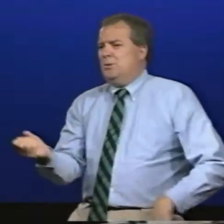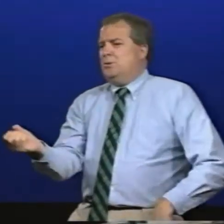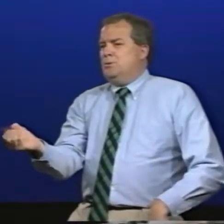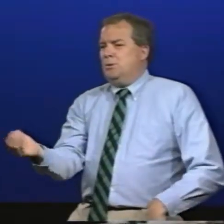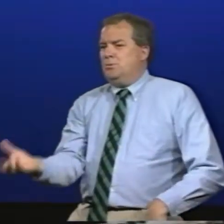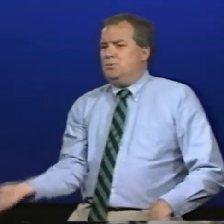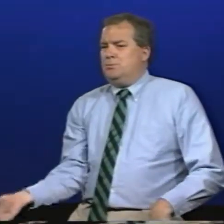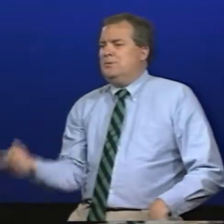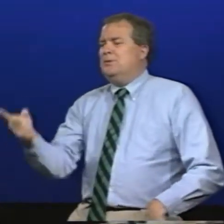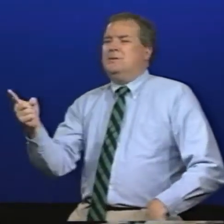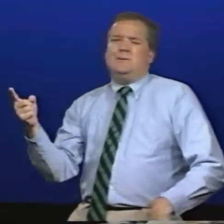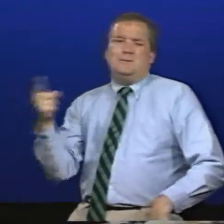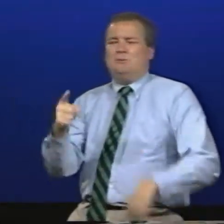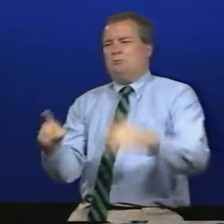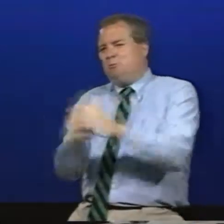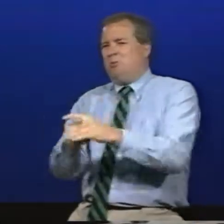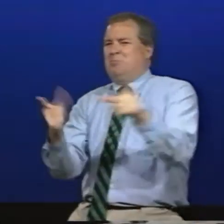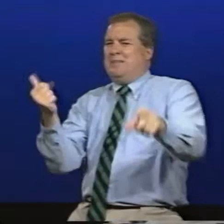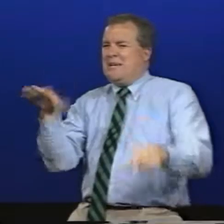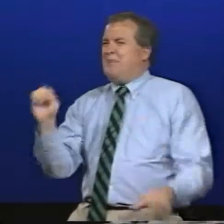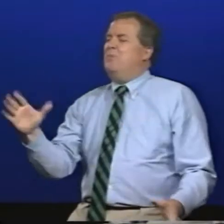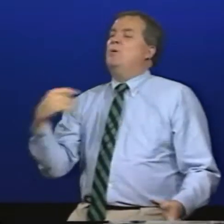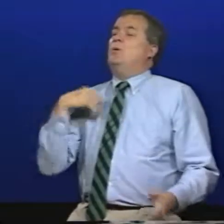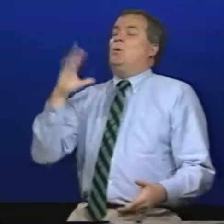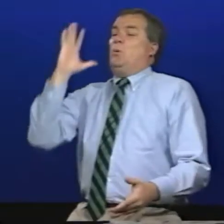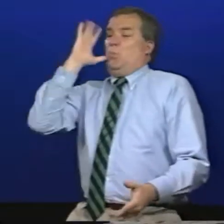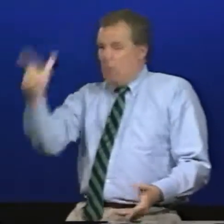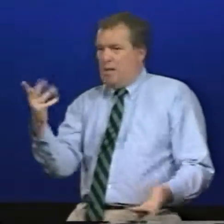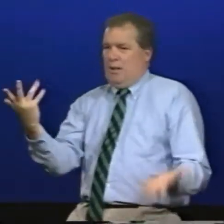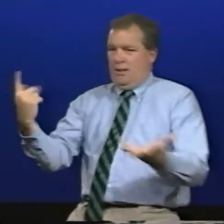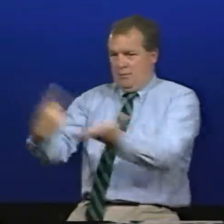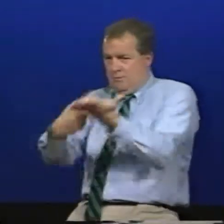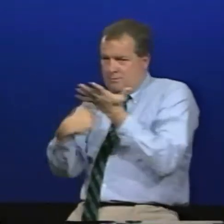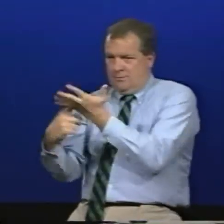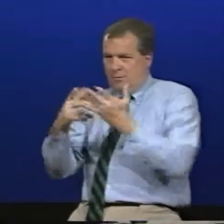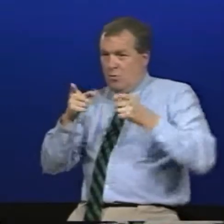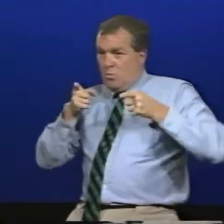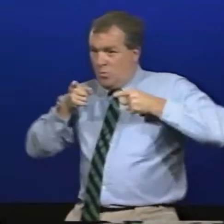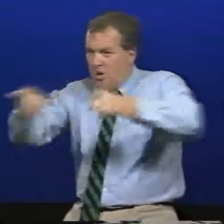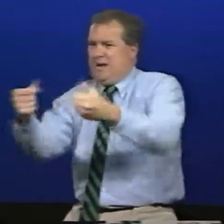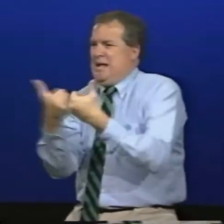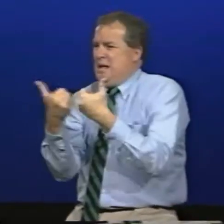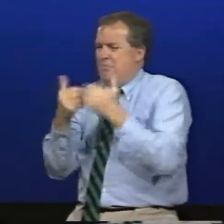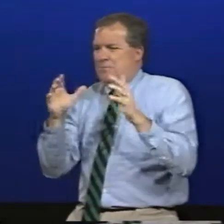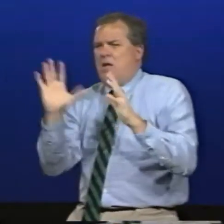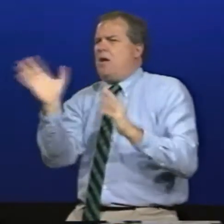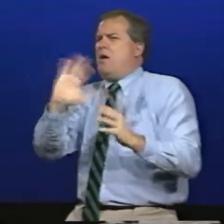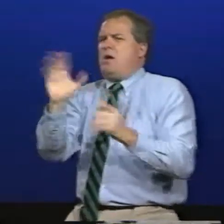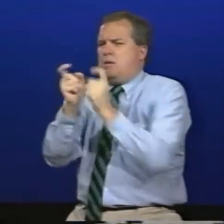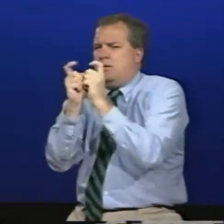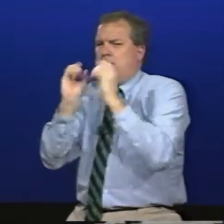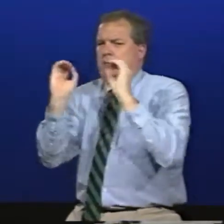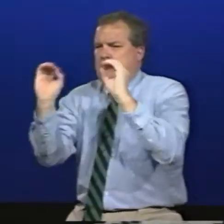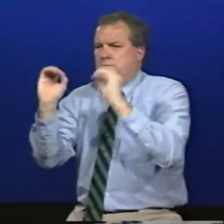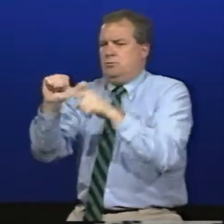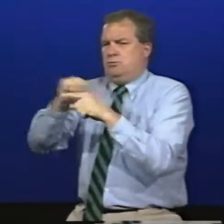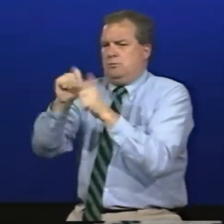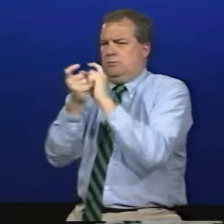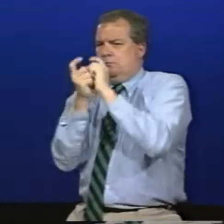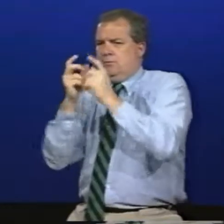heard sometimes is that people say well we need some practice and I always tell them don't worry about it just show up to the game and we'll start talking about what to do there I